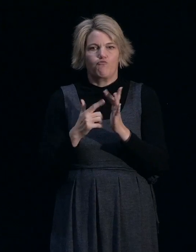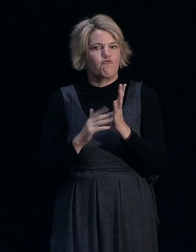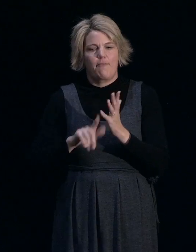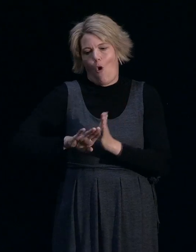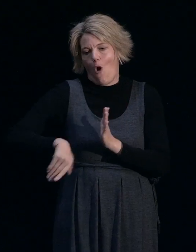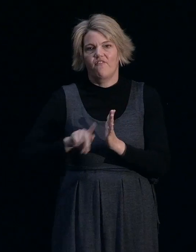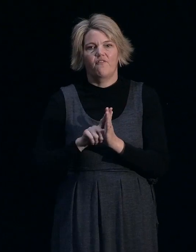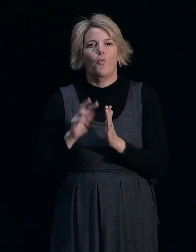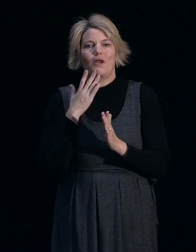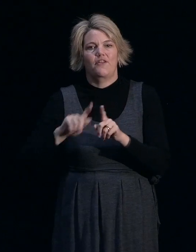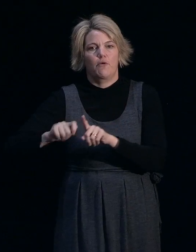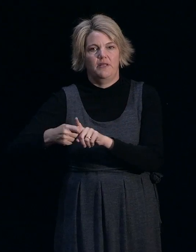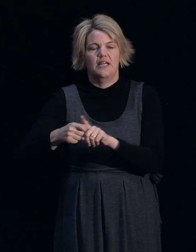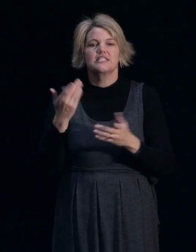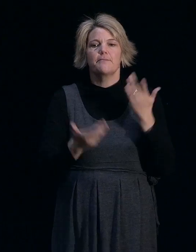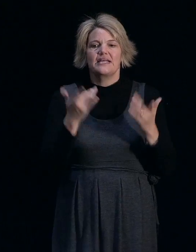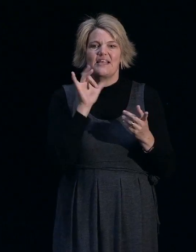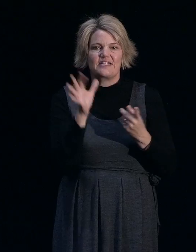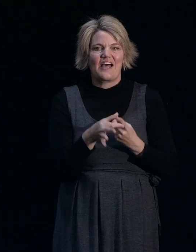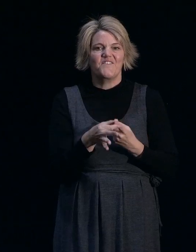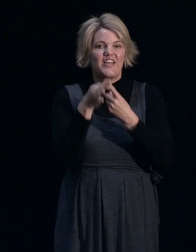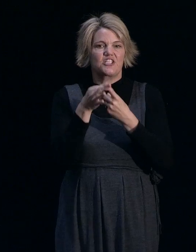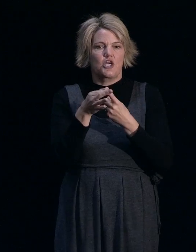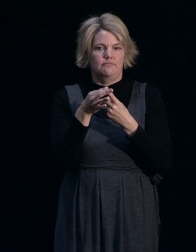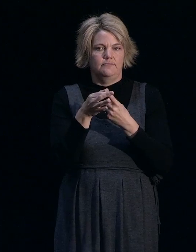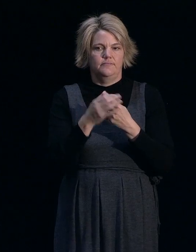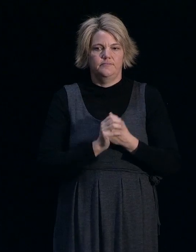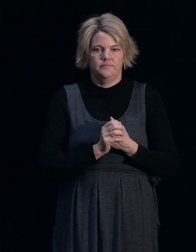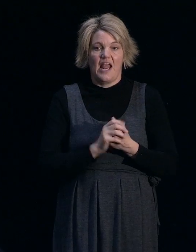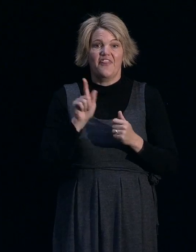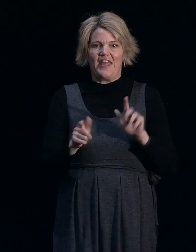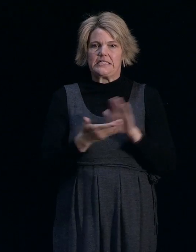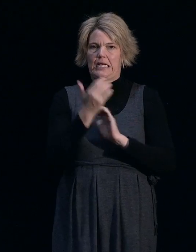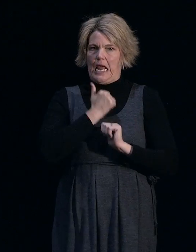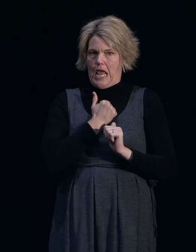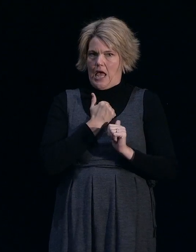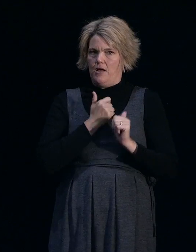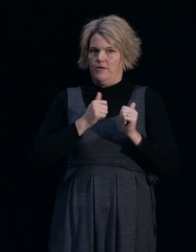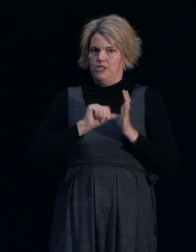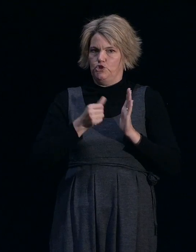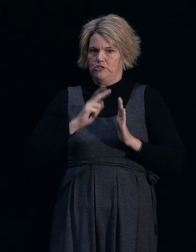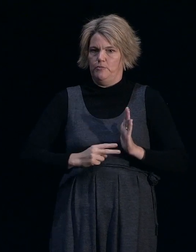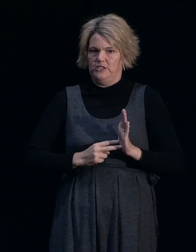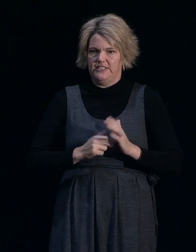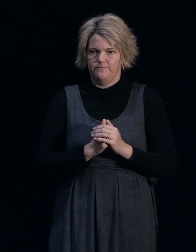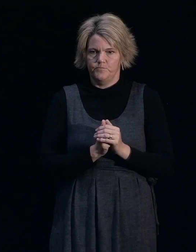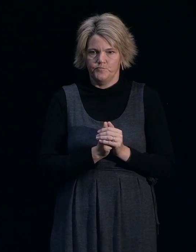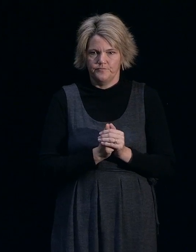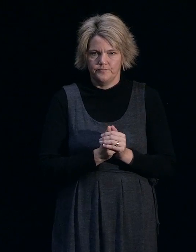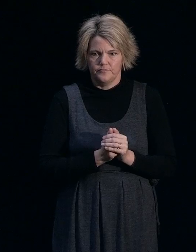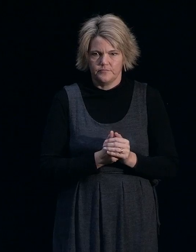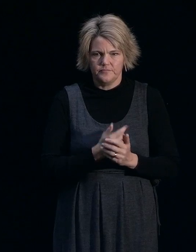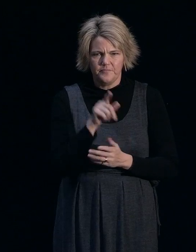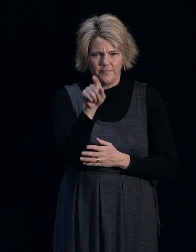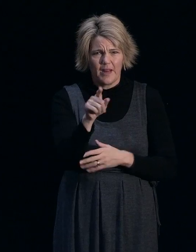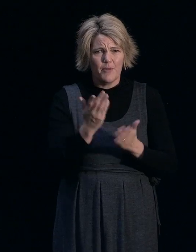replaced. If they're not a feature, they're not under our insurance policies. But it would be best to speak to EQC. Doesn't that take away the option of actually